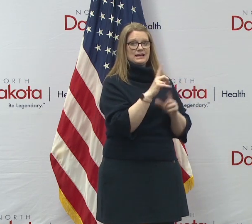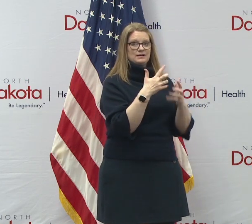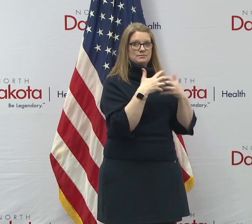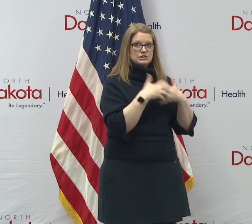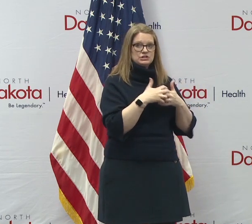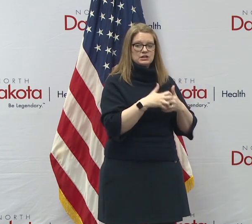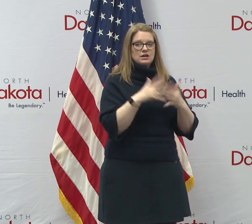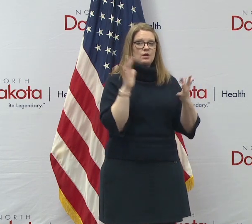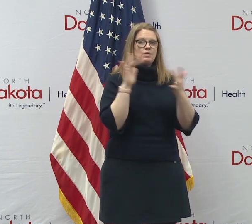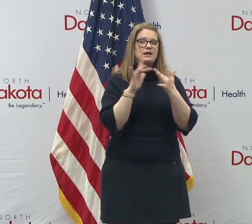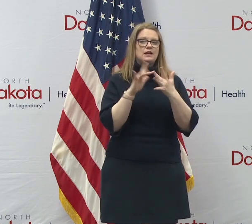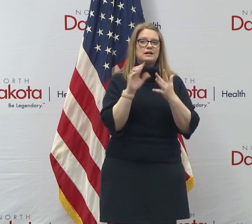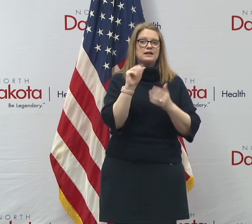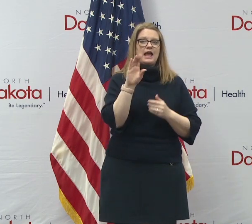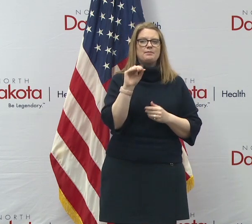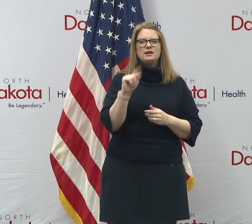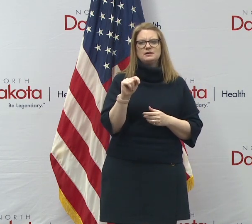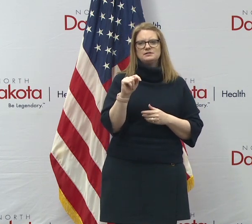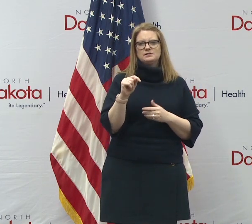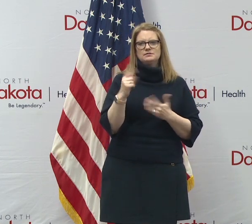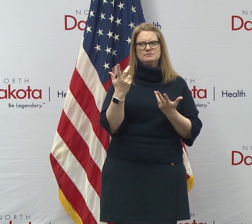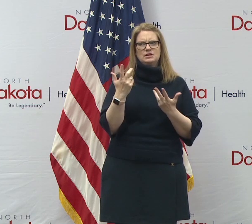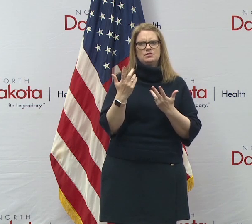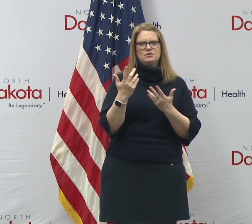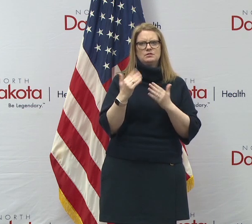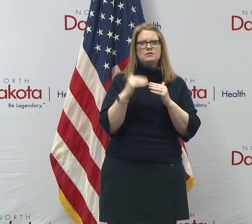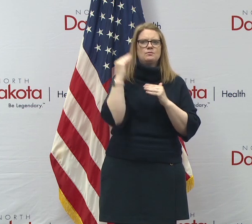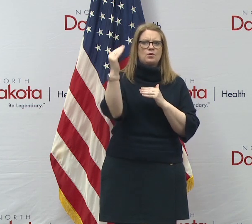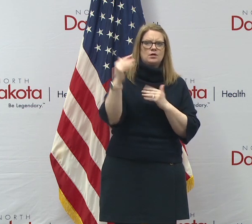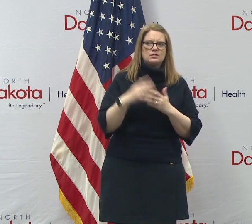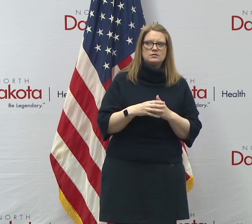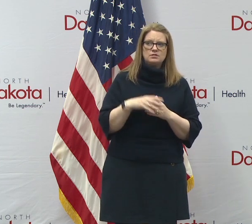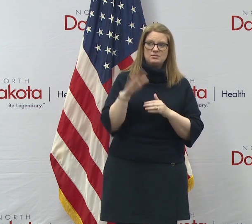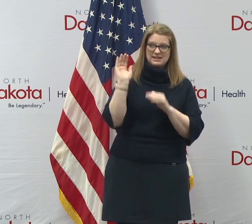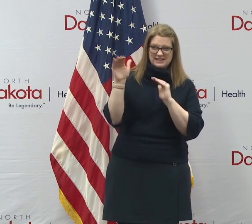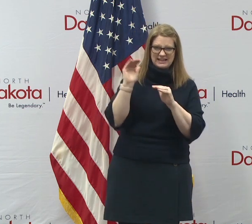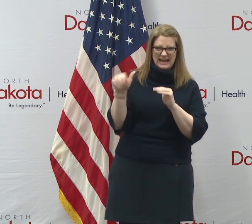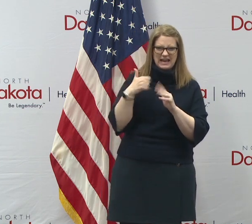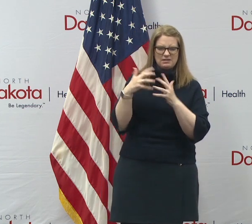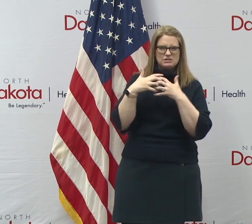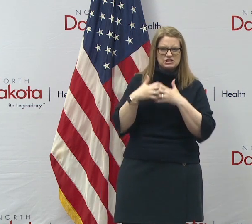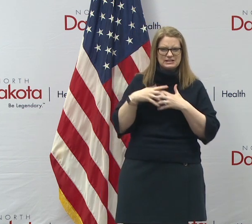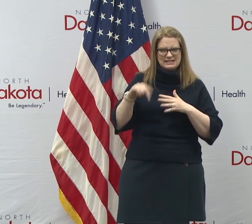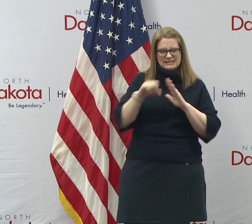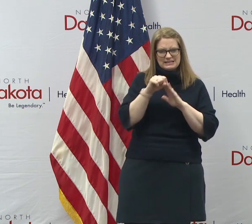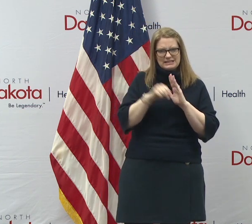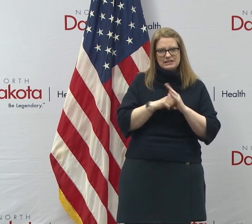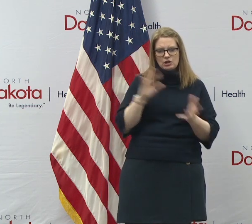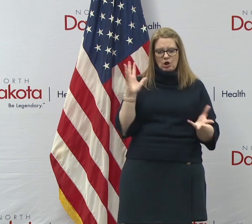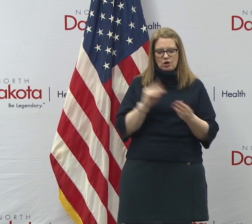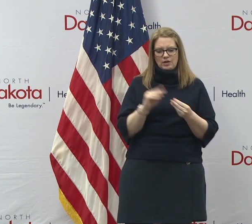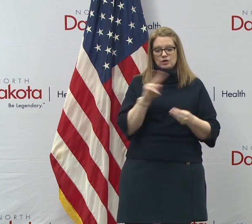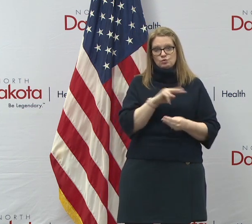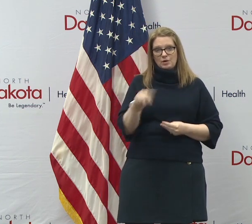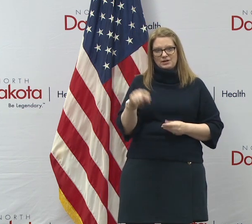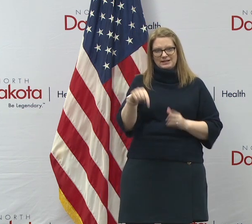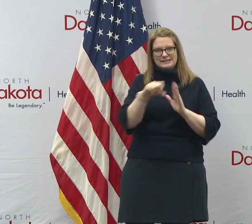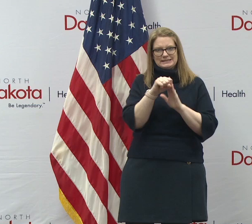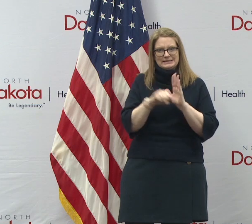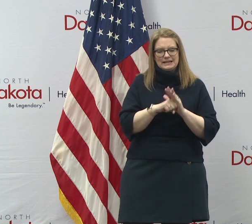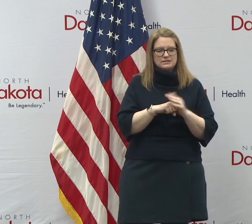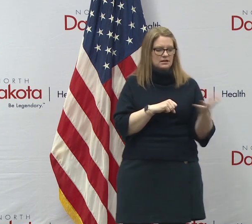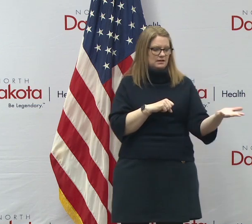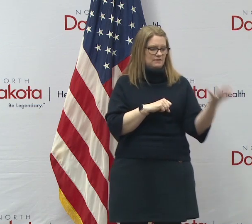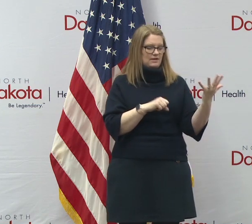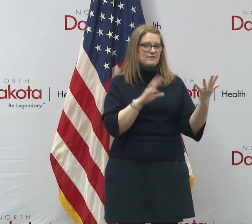contacted Abbott over two and a half weeks ago. We got a list said, are there any of these machines in our state? There were 22 of them in our state. five of them